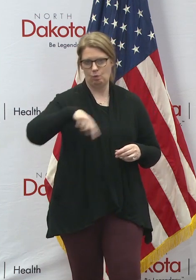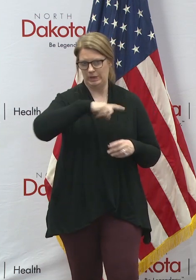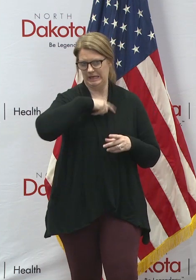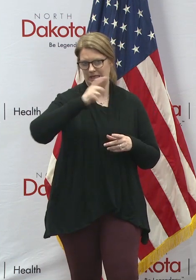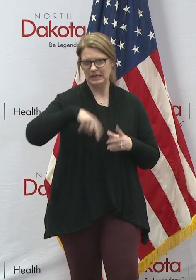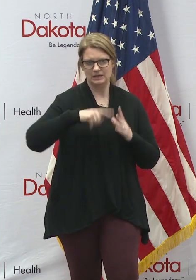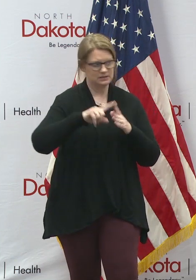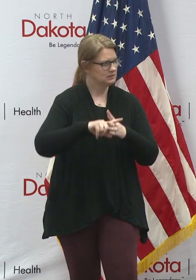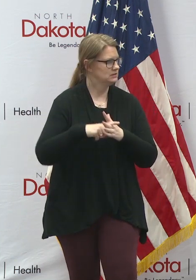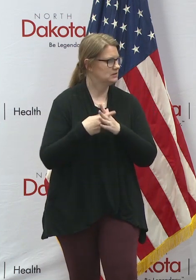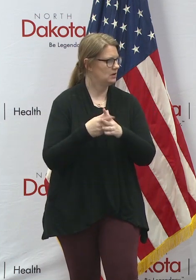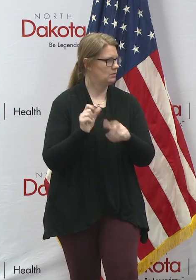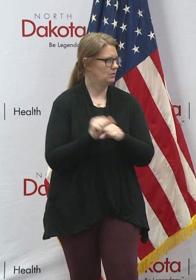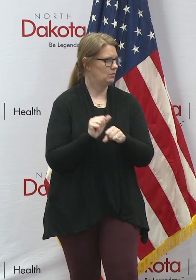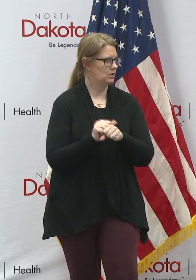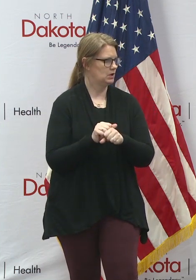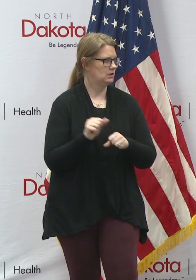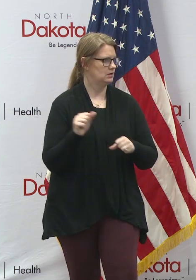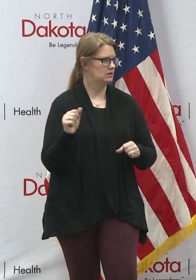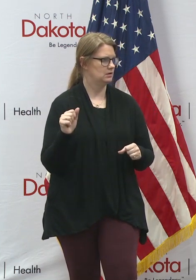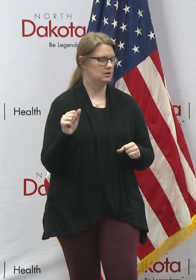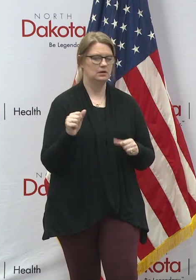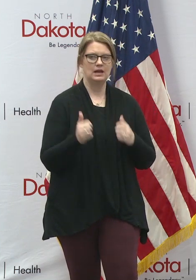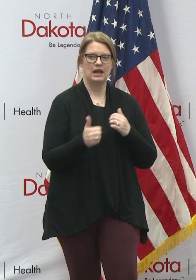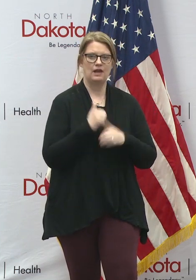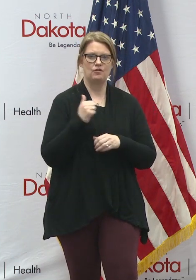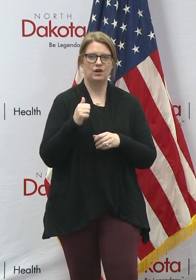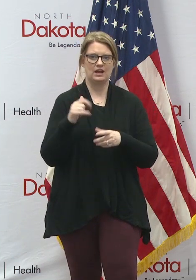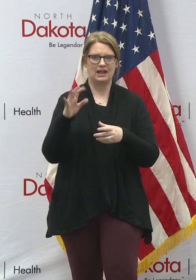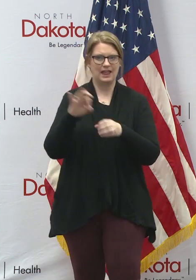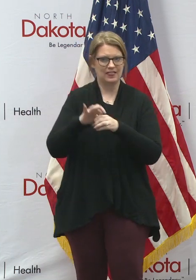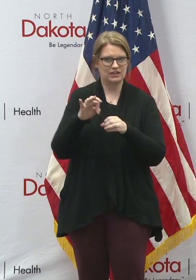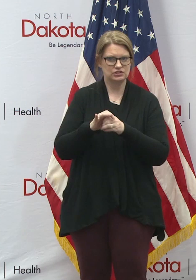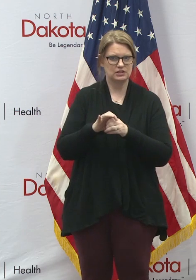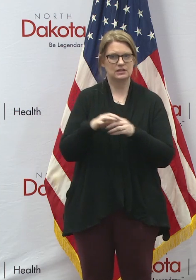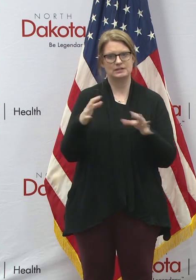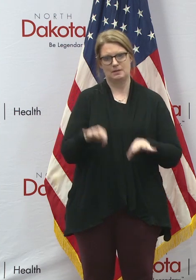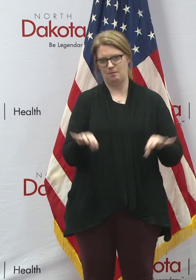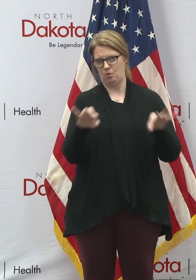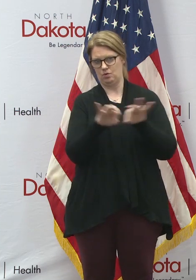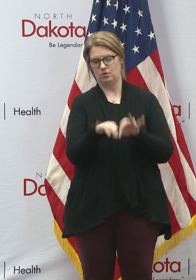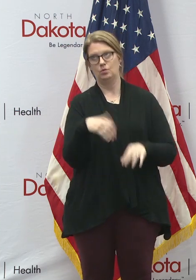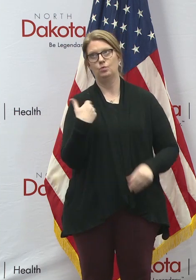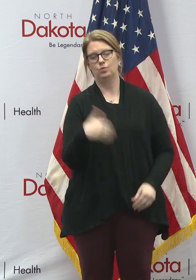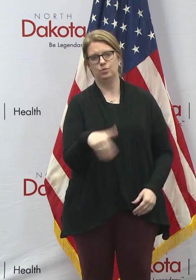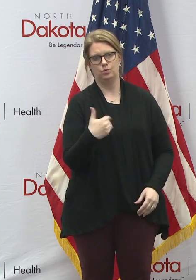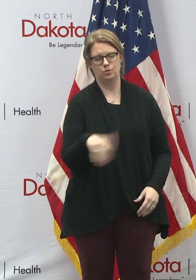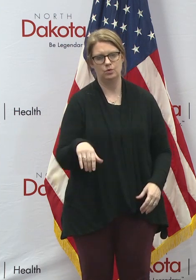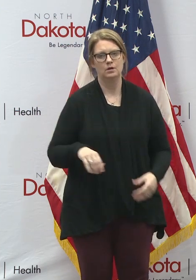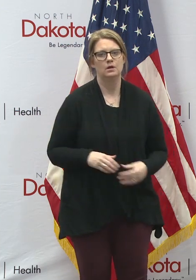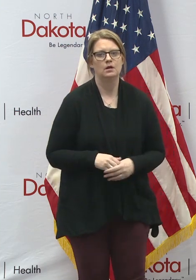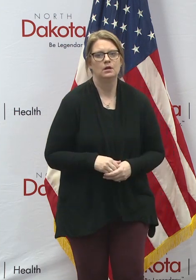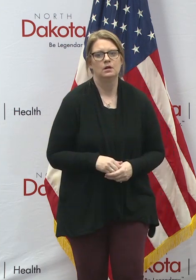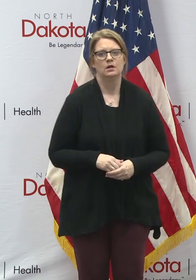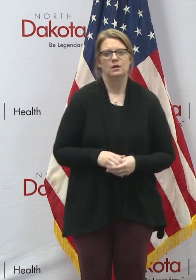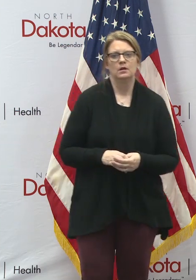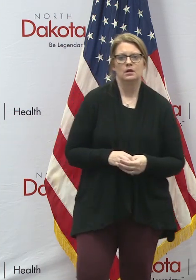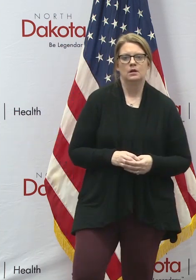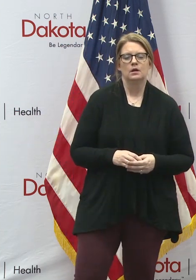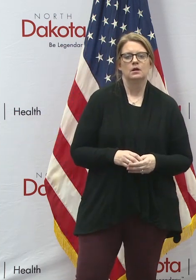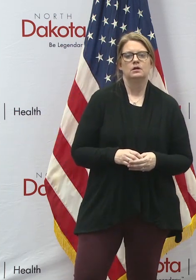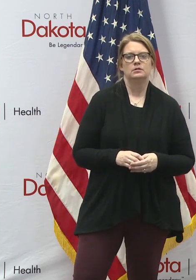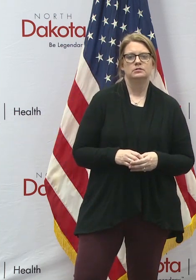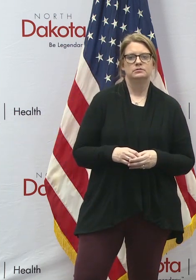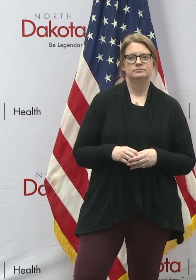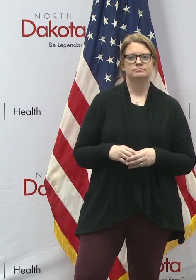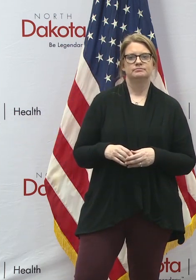working on it. But every election is important. And one of my concerns over the years has been